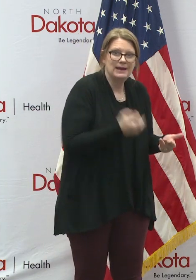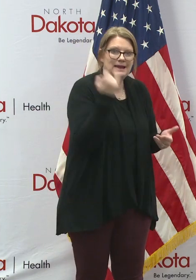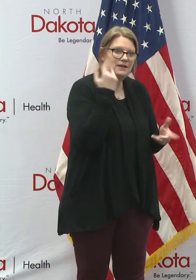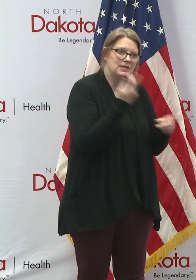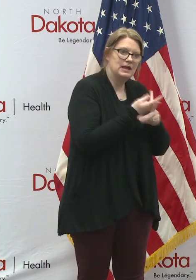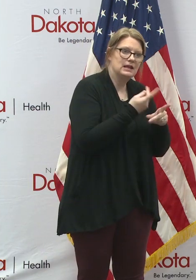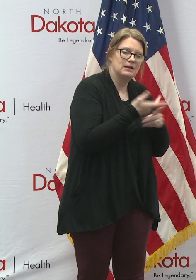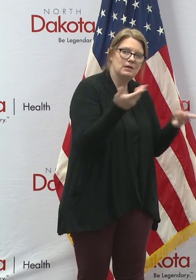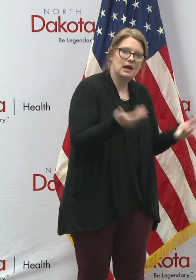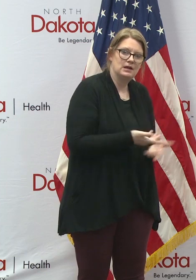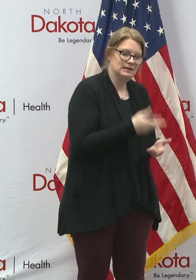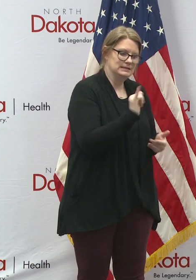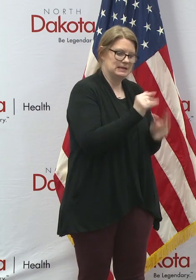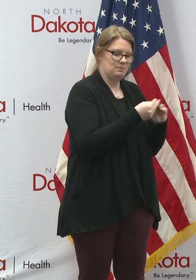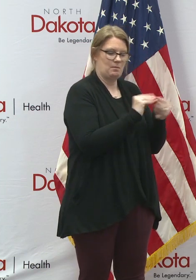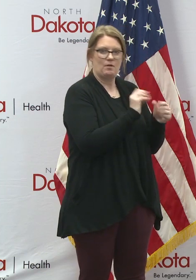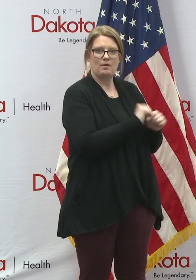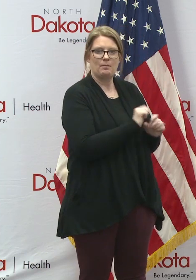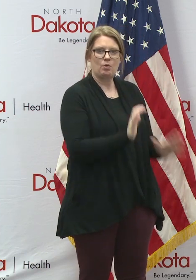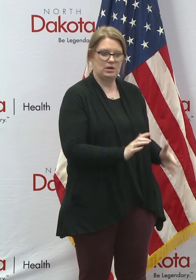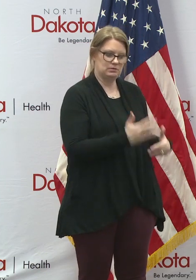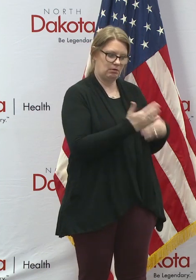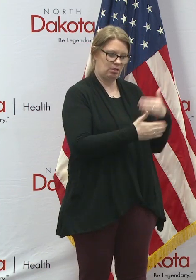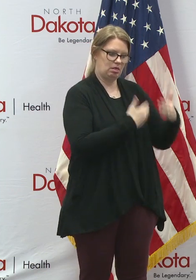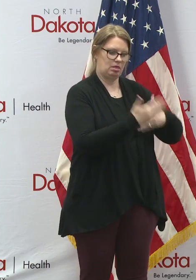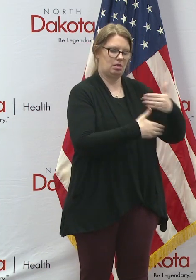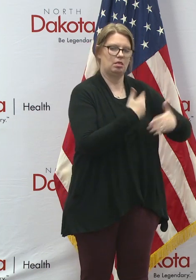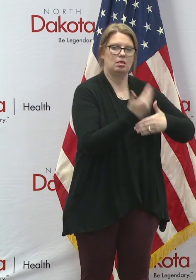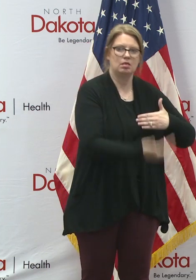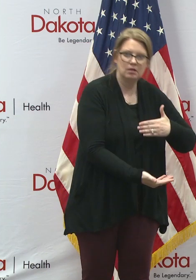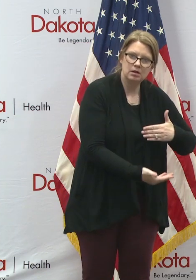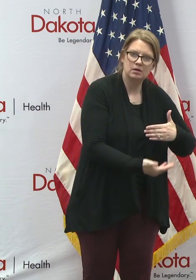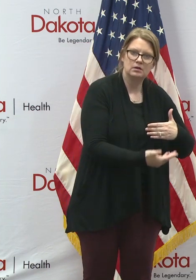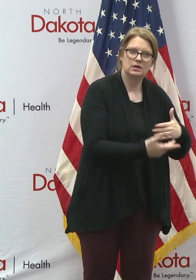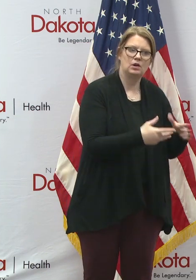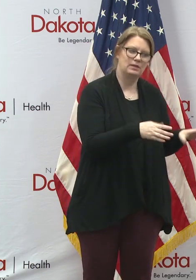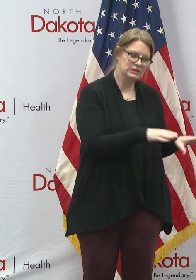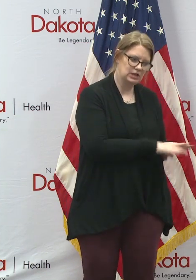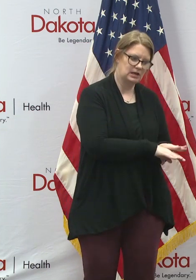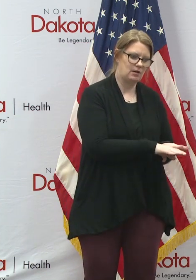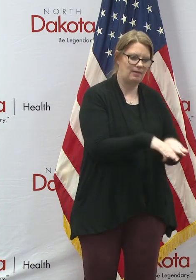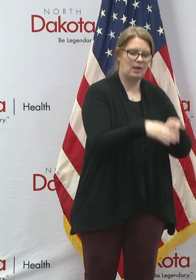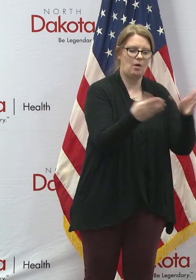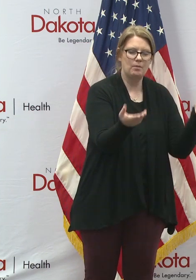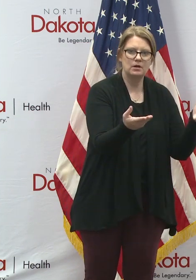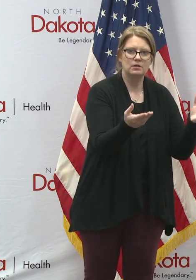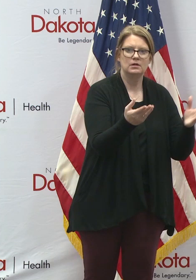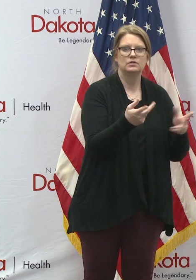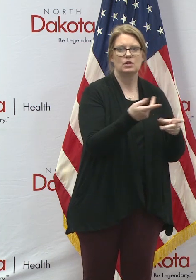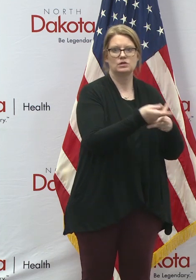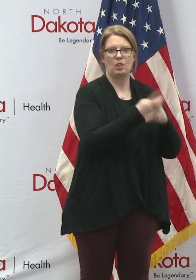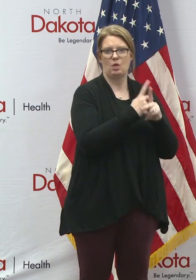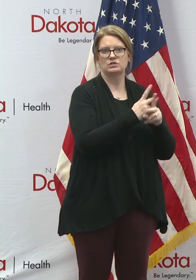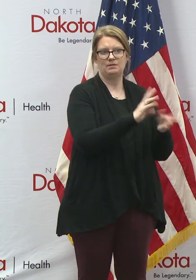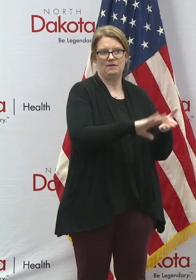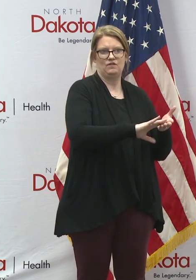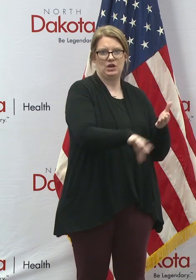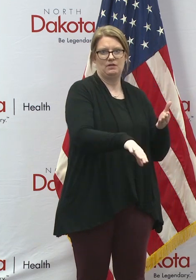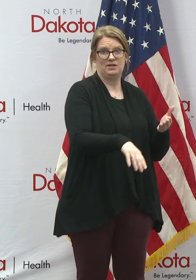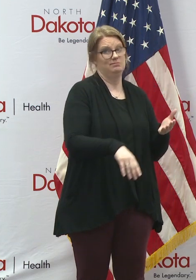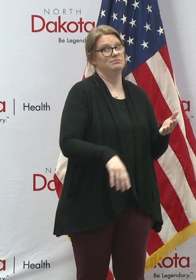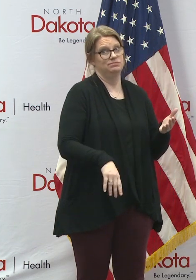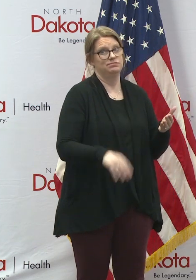and still the same number of employees when we get through the if you will, the sort of shutdown, then those loans could be forgiven. I mean, there's some really,